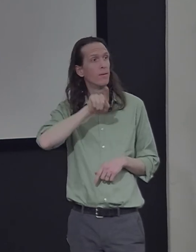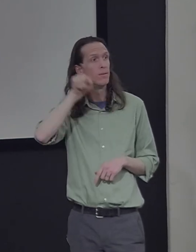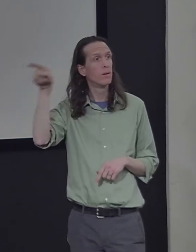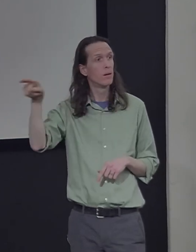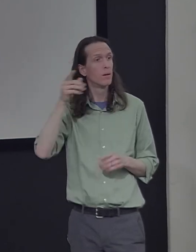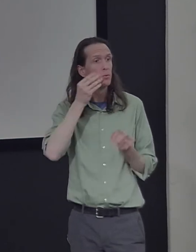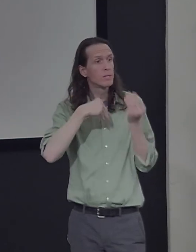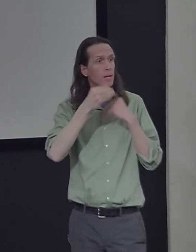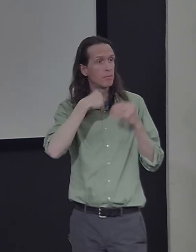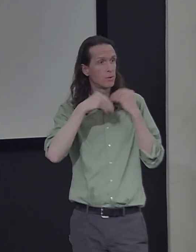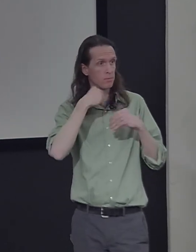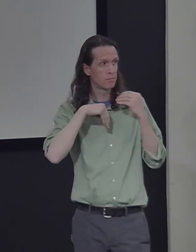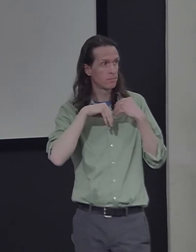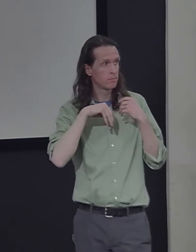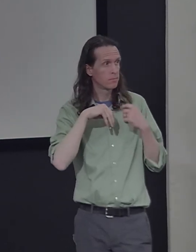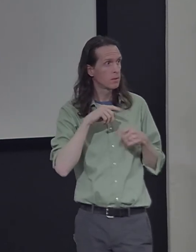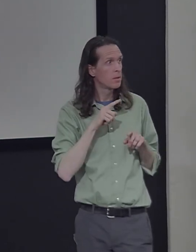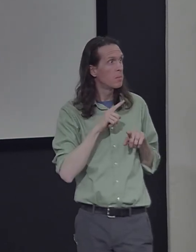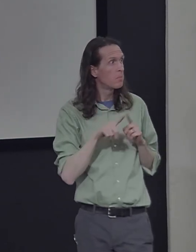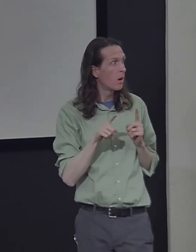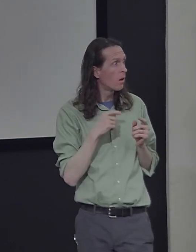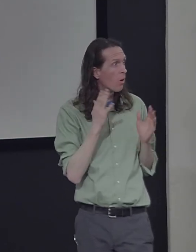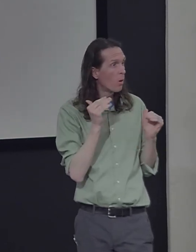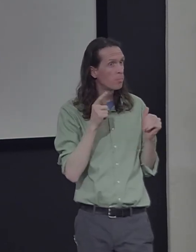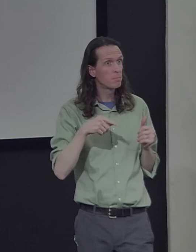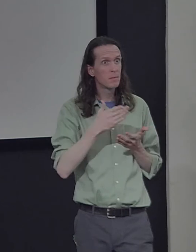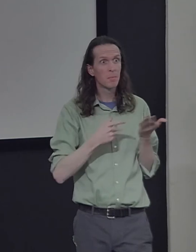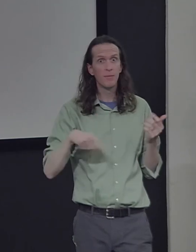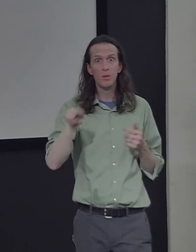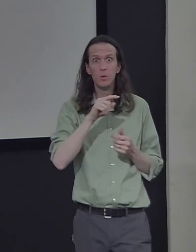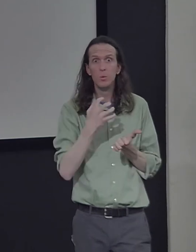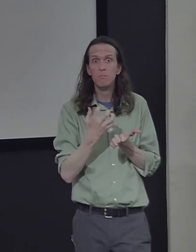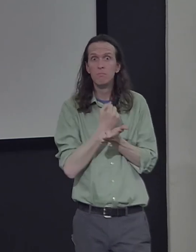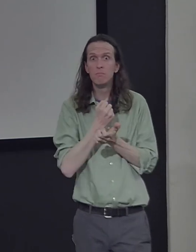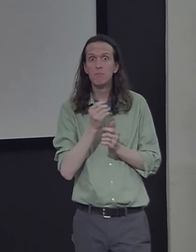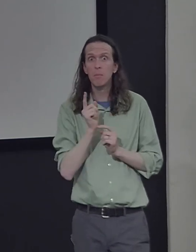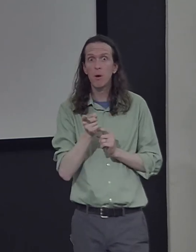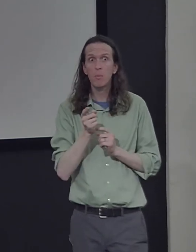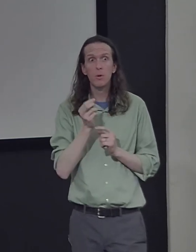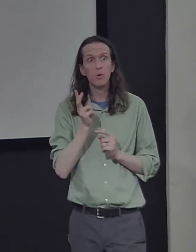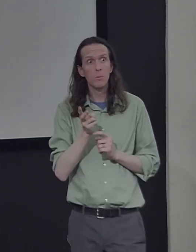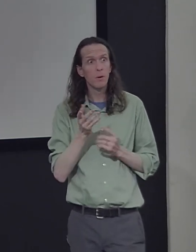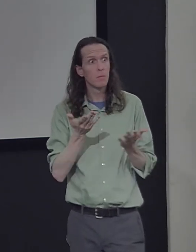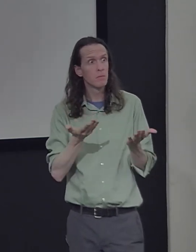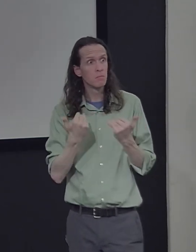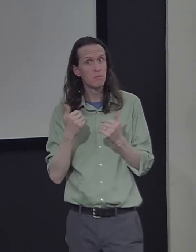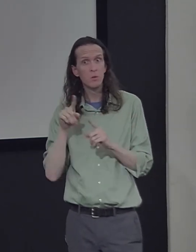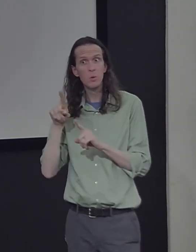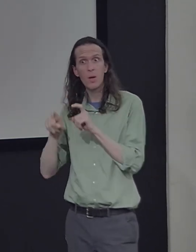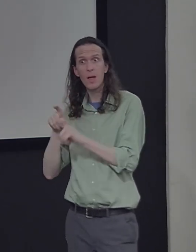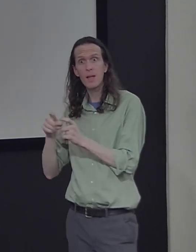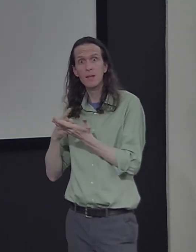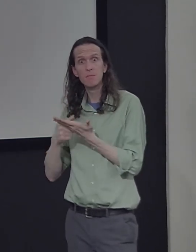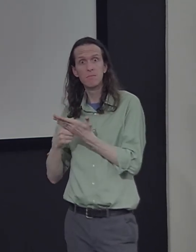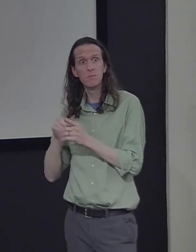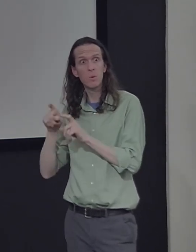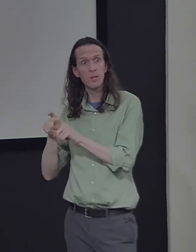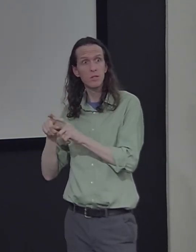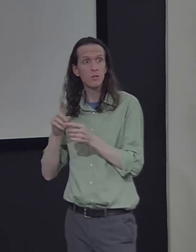After this session, you can join us at a reception. I also hope that some of you will take a few moments to come up